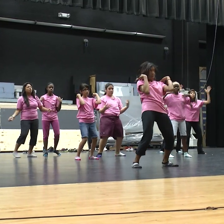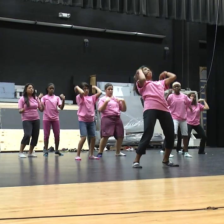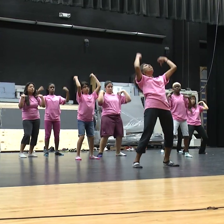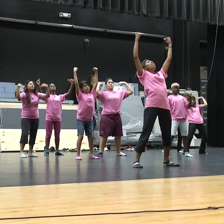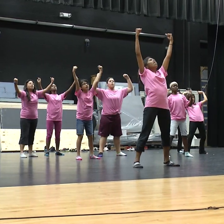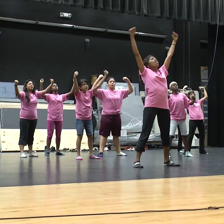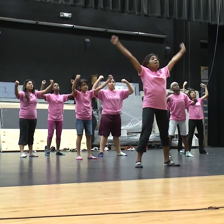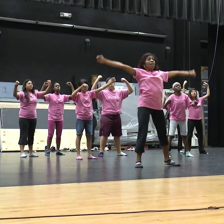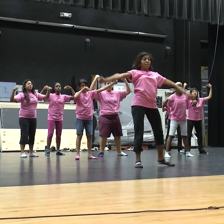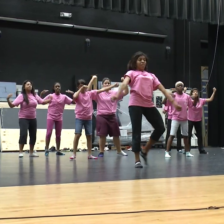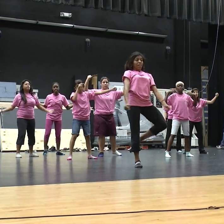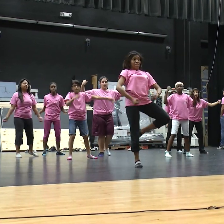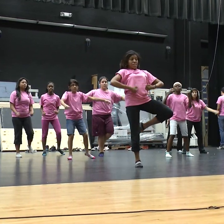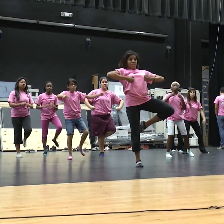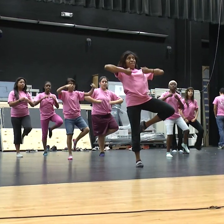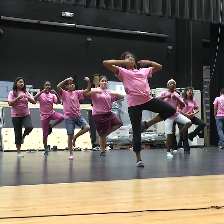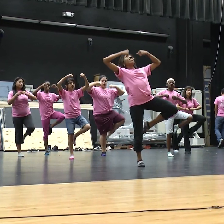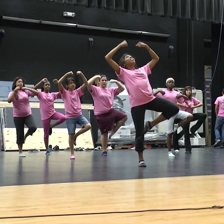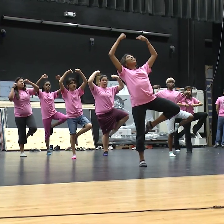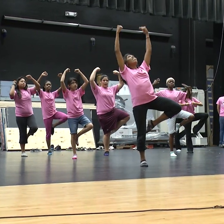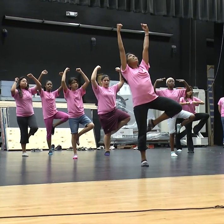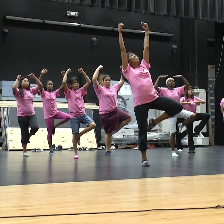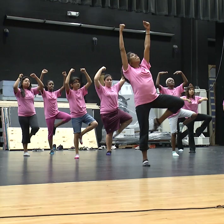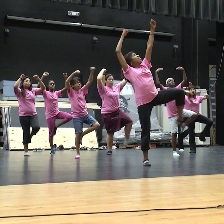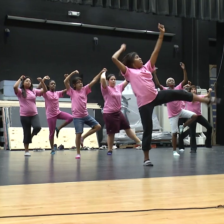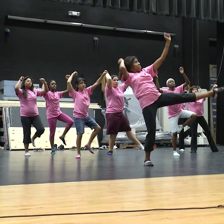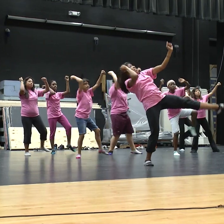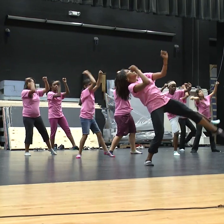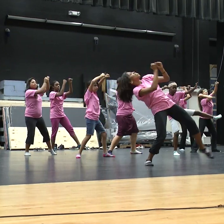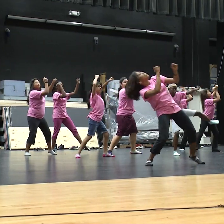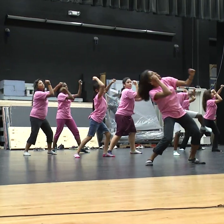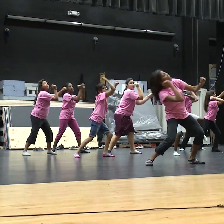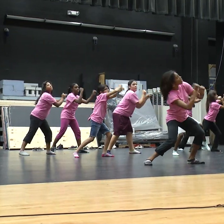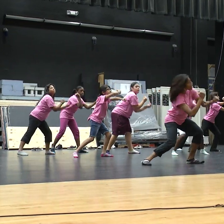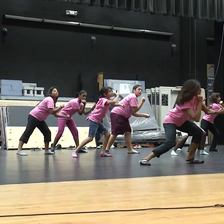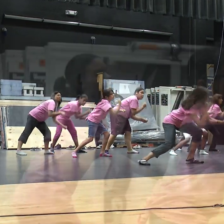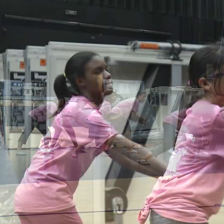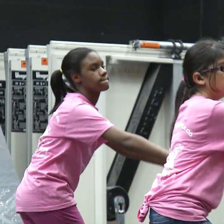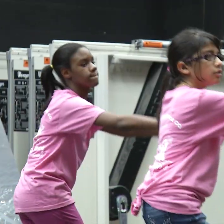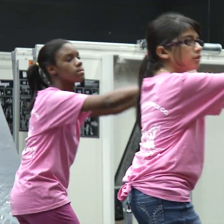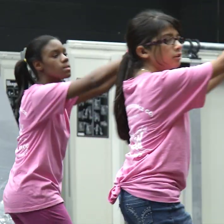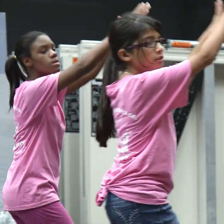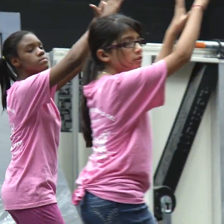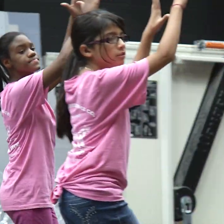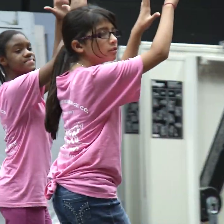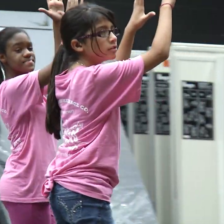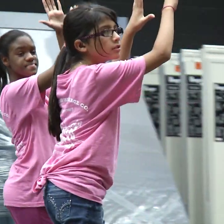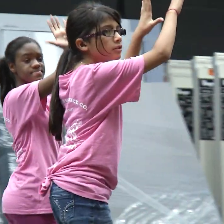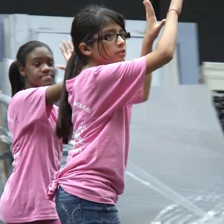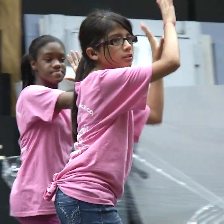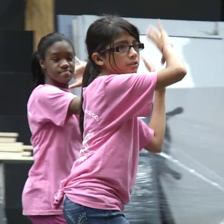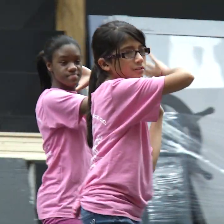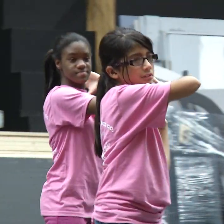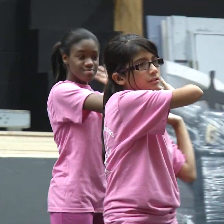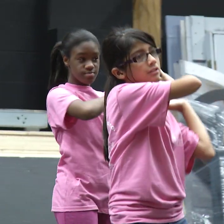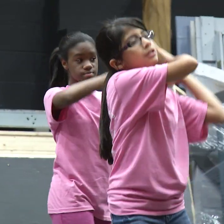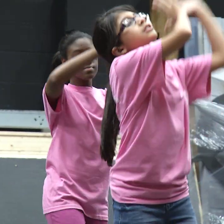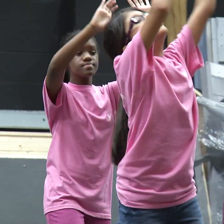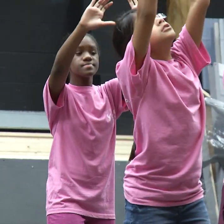event, but other deaf and hard of hearing children from surrounding public schools also attend. It was started 17 years ago